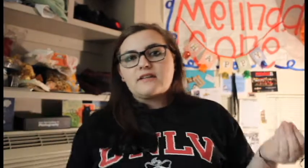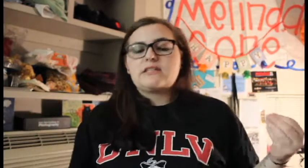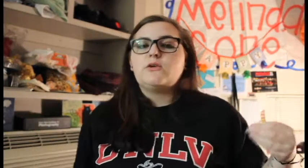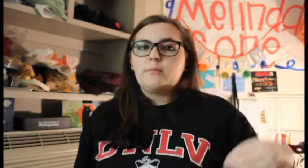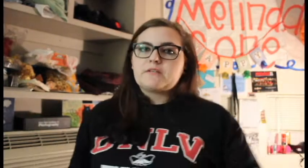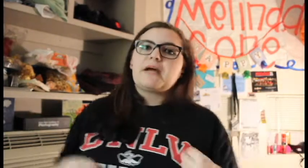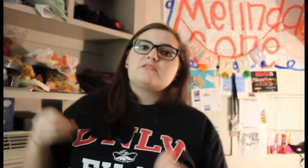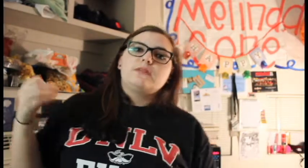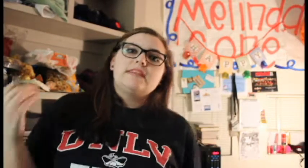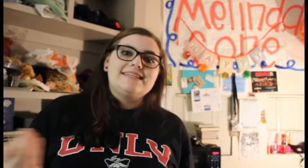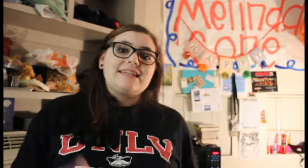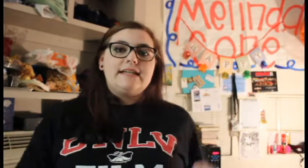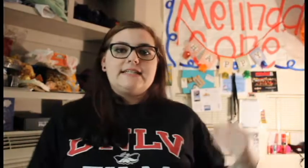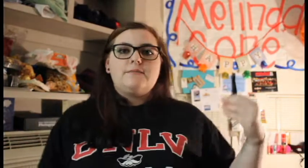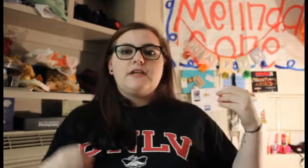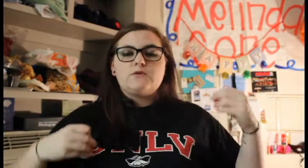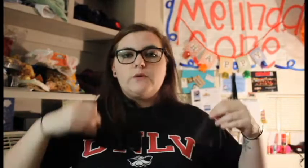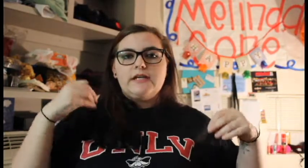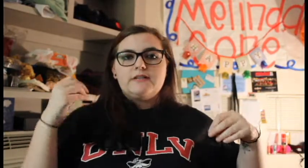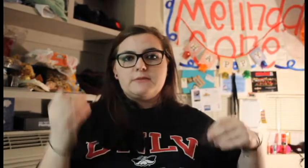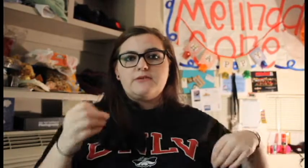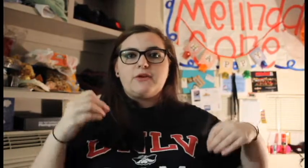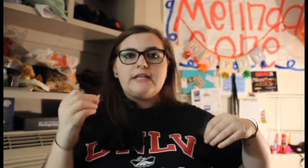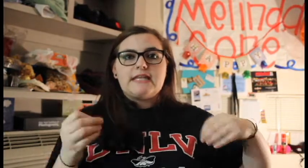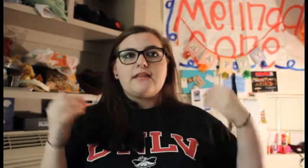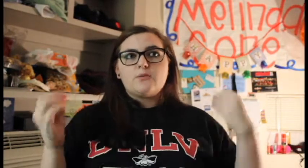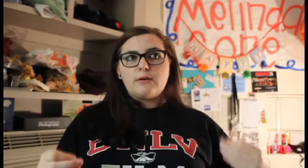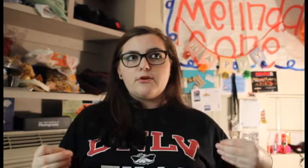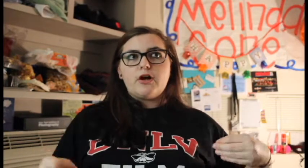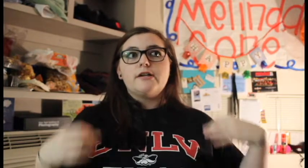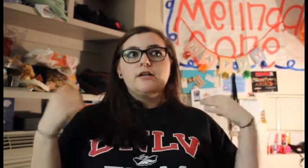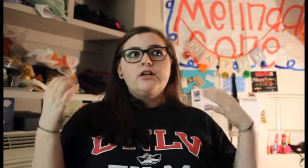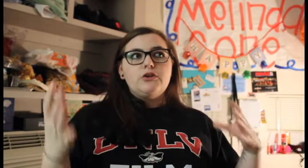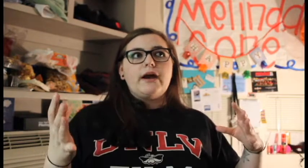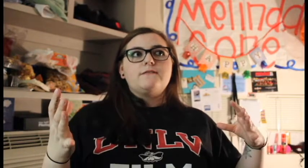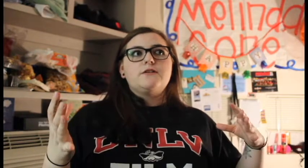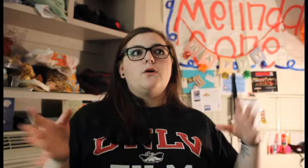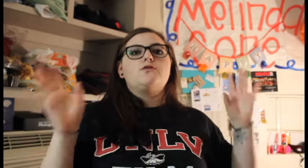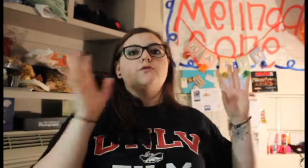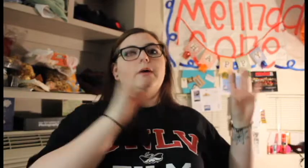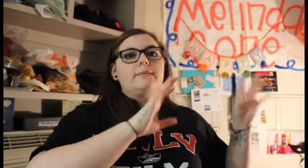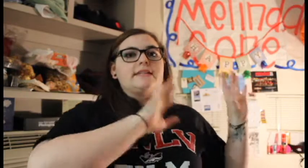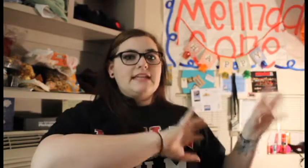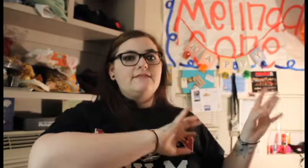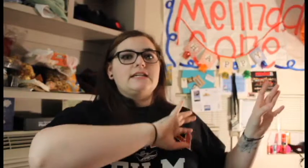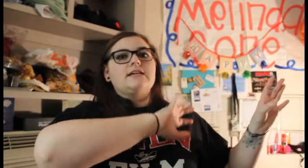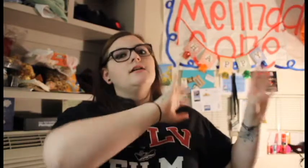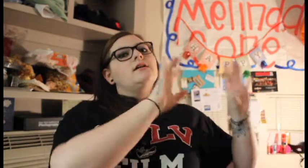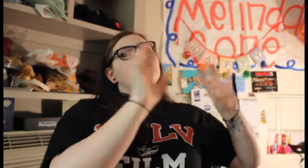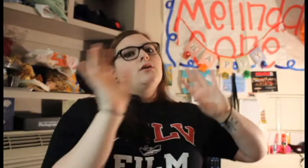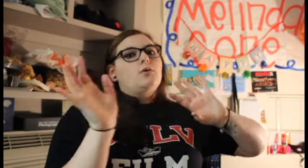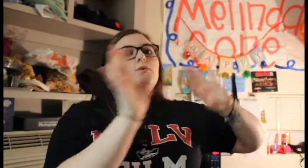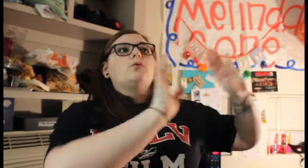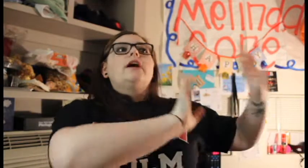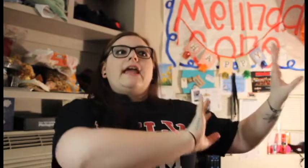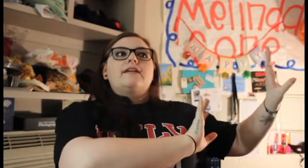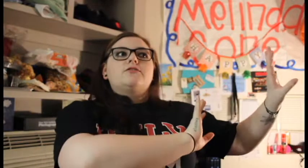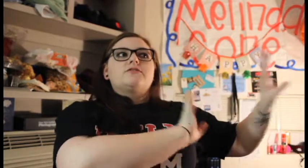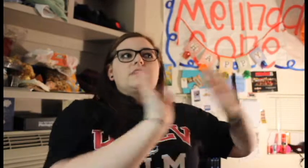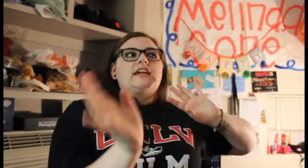sell you a bus pass with this ID because we specifically take the rebel card. You have to go to Public Safety who handles like